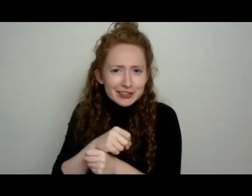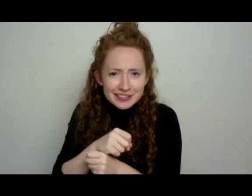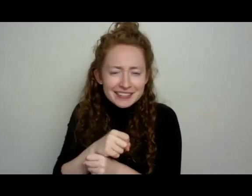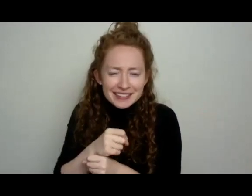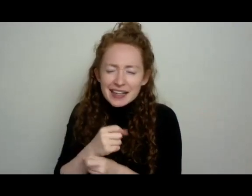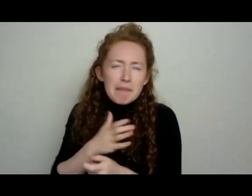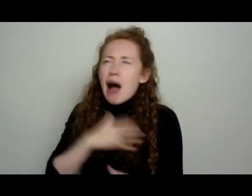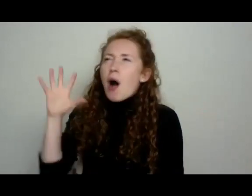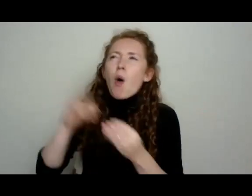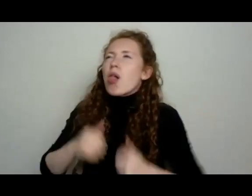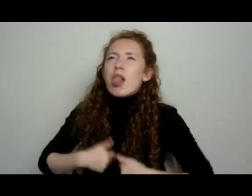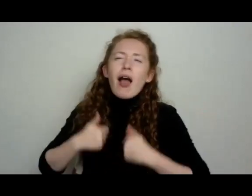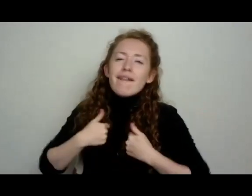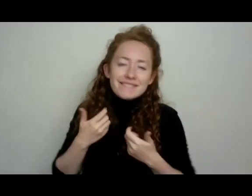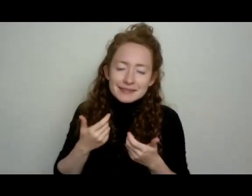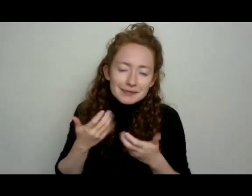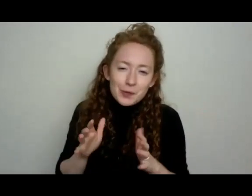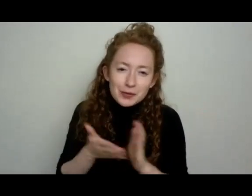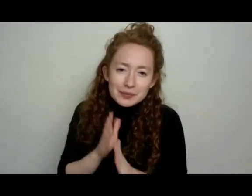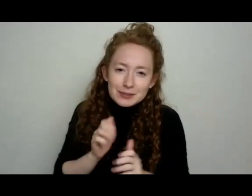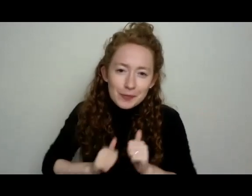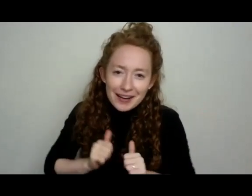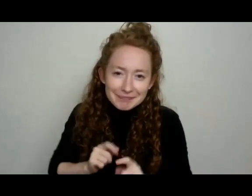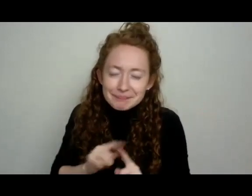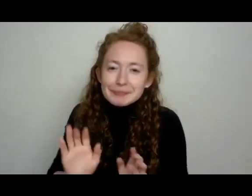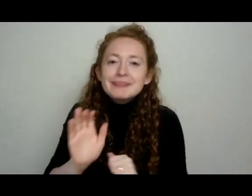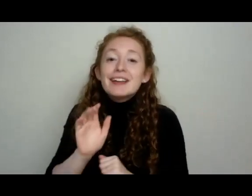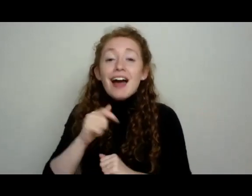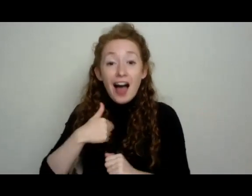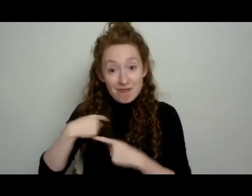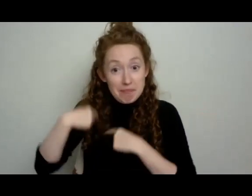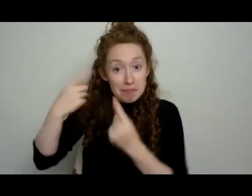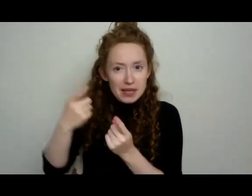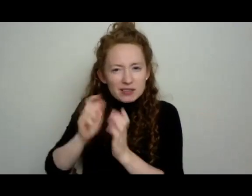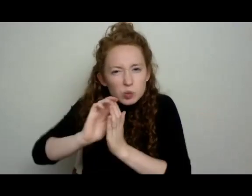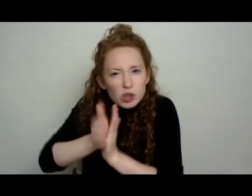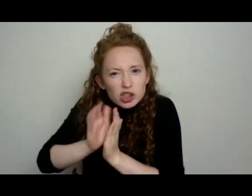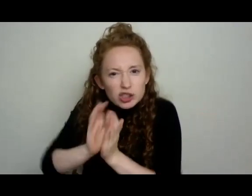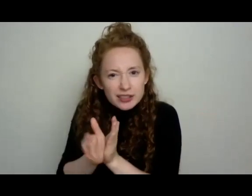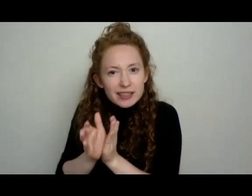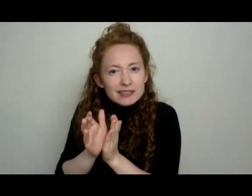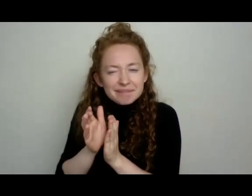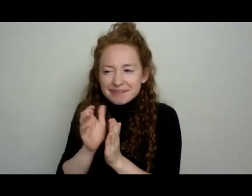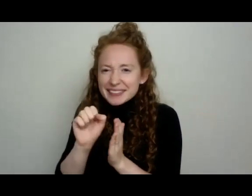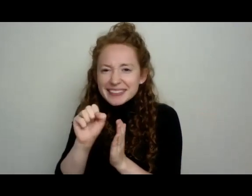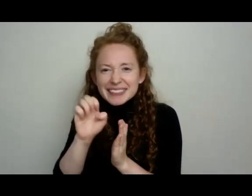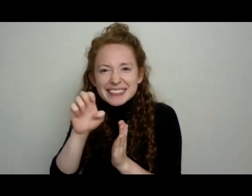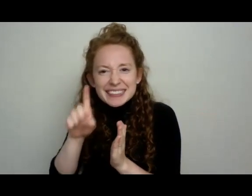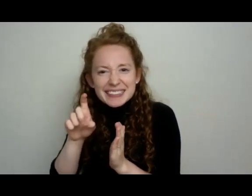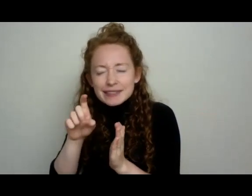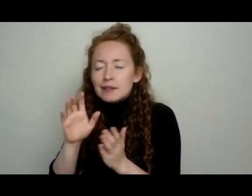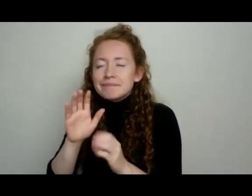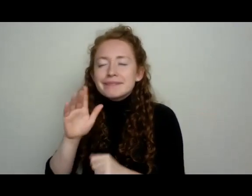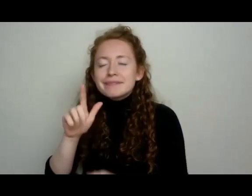little tiny coppery blueberry styles, blueberry seed sized